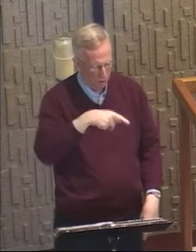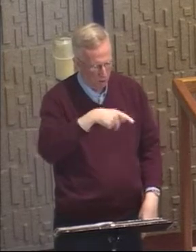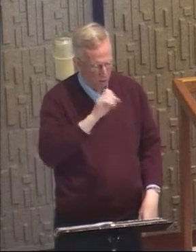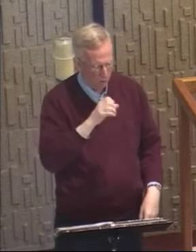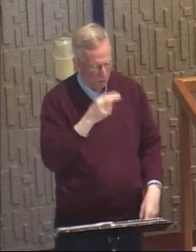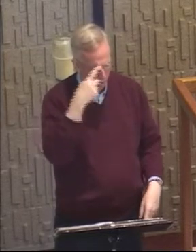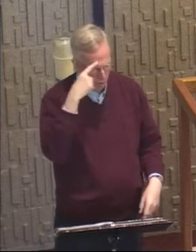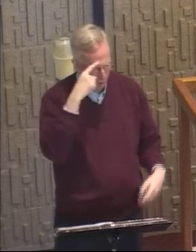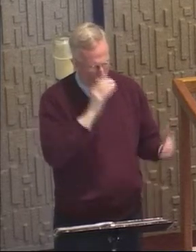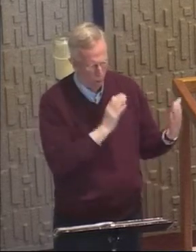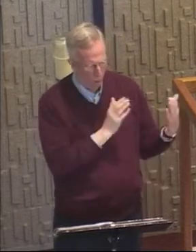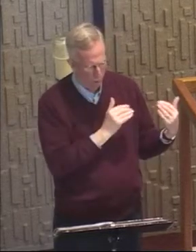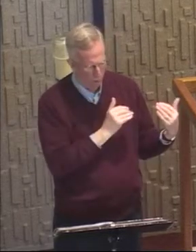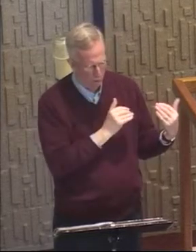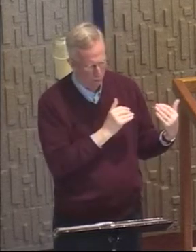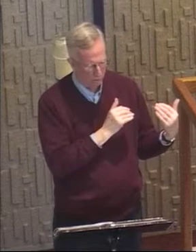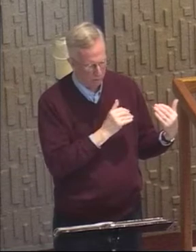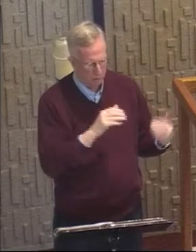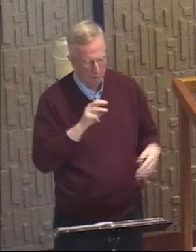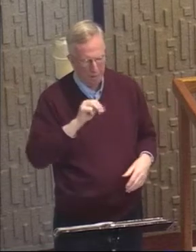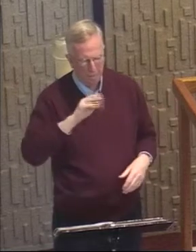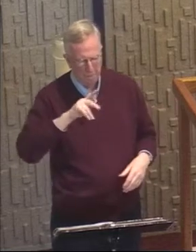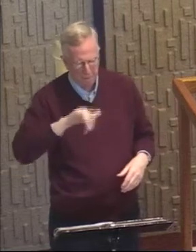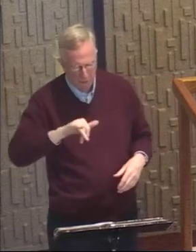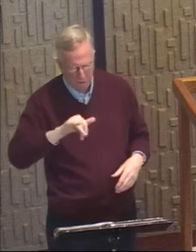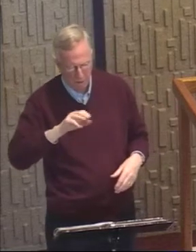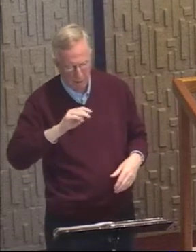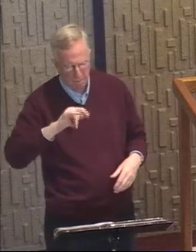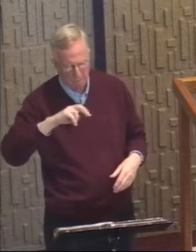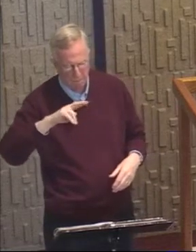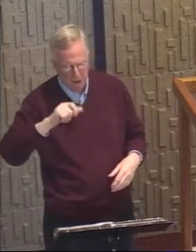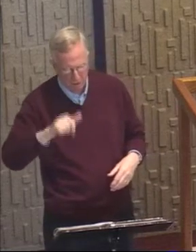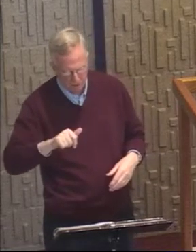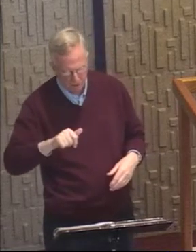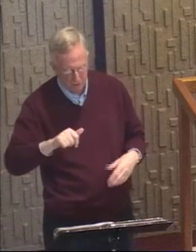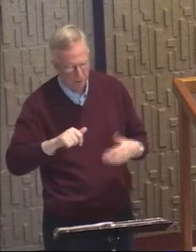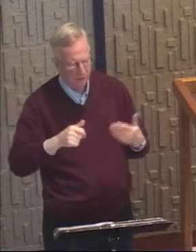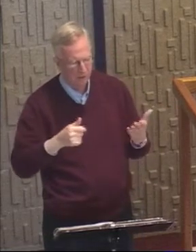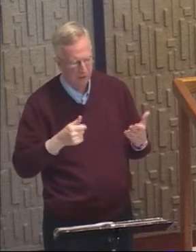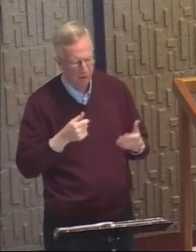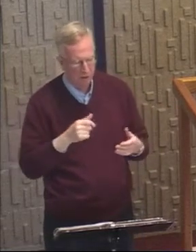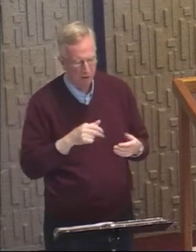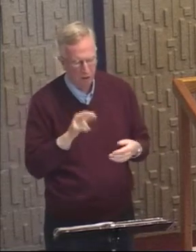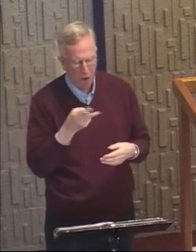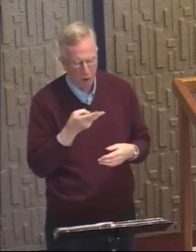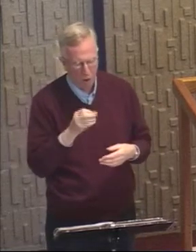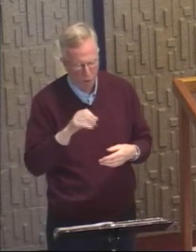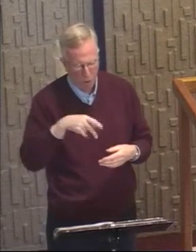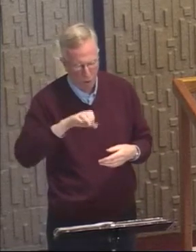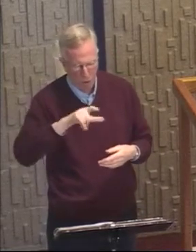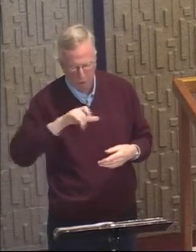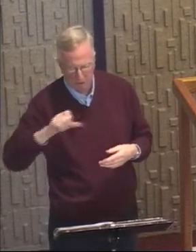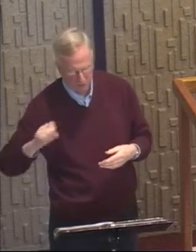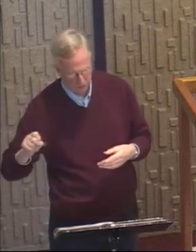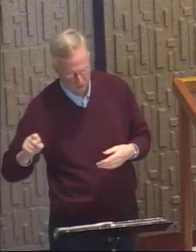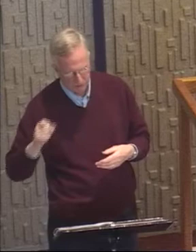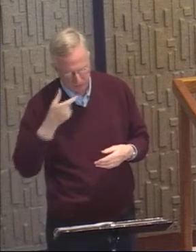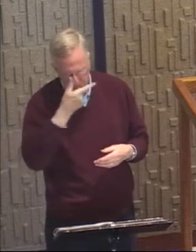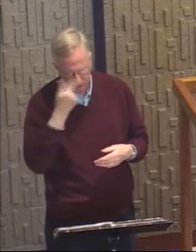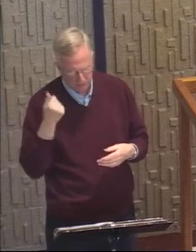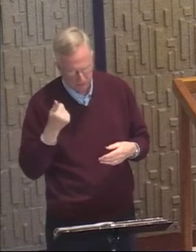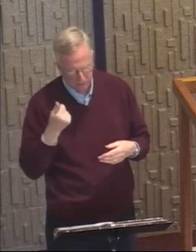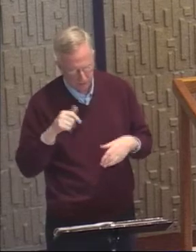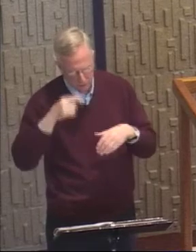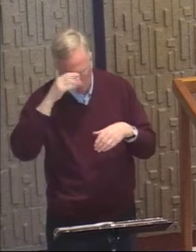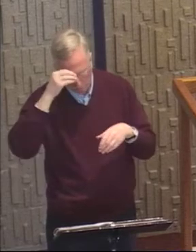friends, were hopeless. They were like, Jesus, where have you been? If you had been here, he would have lived.